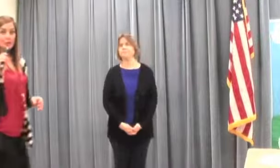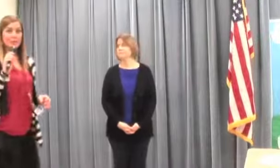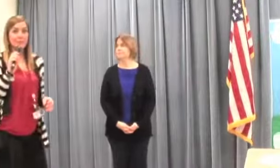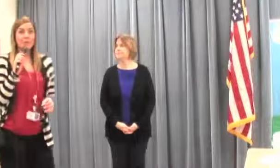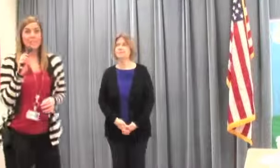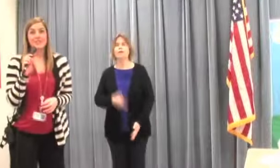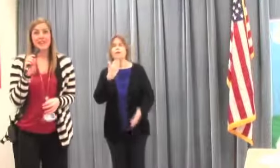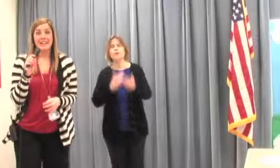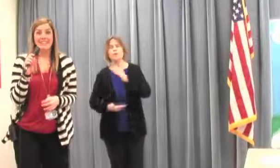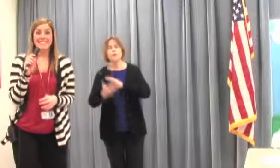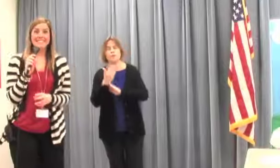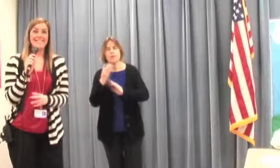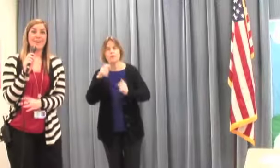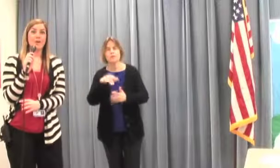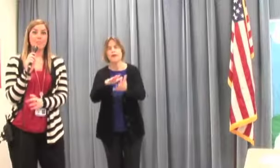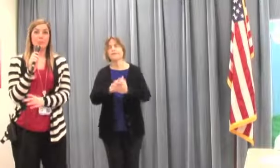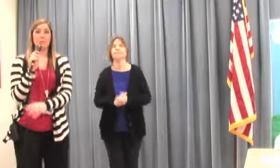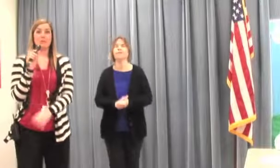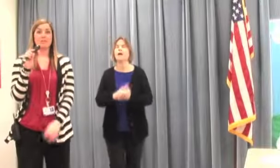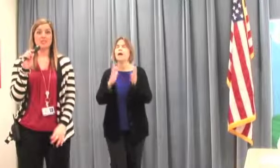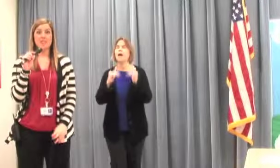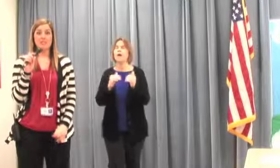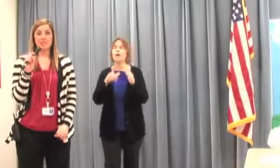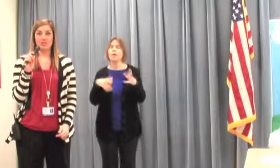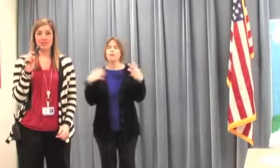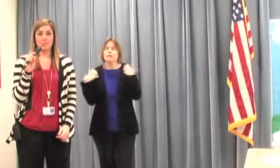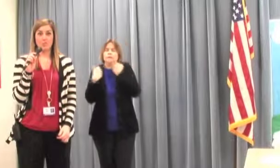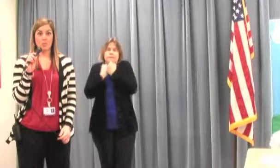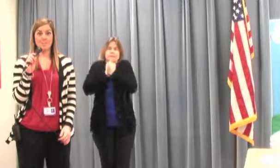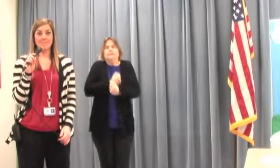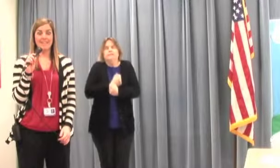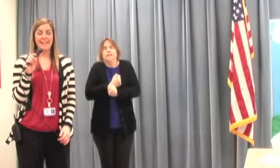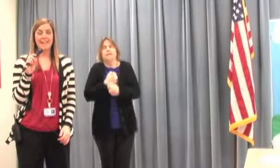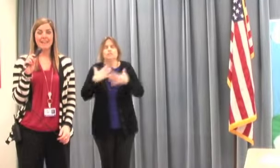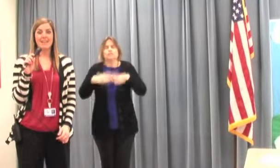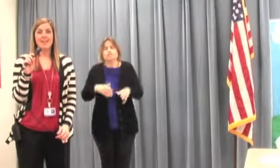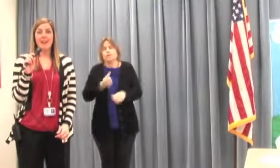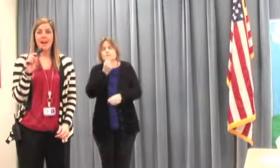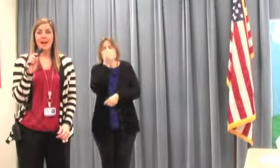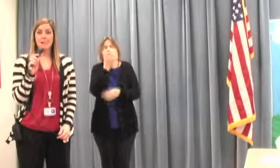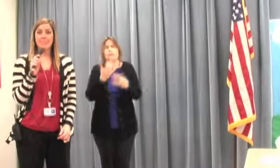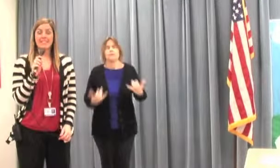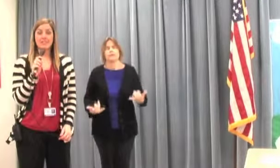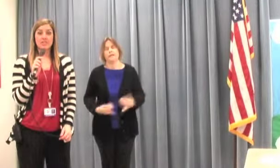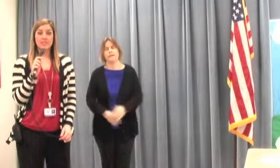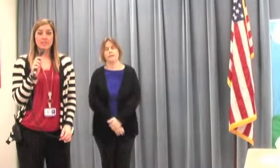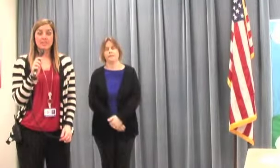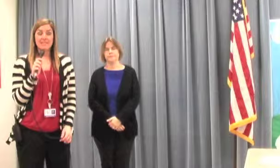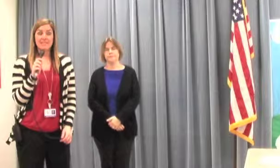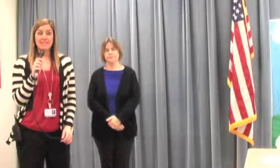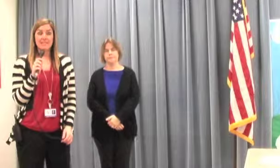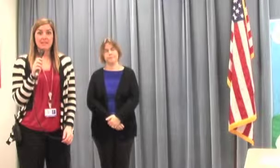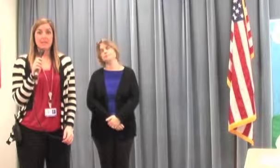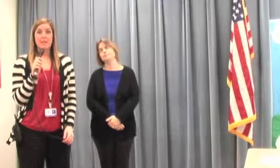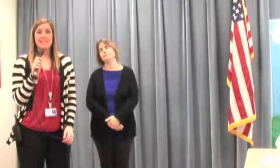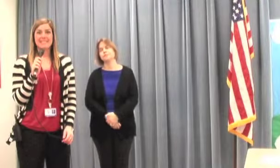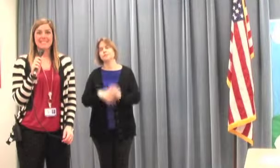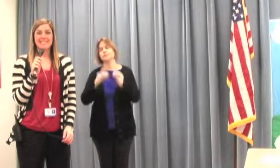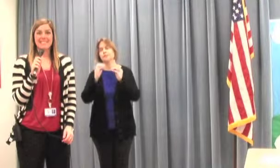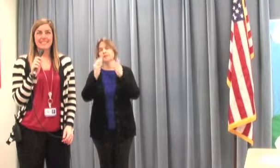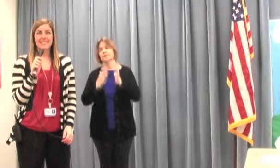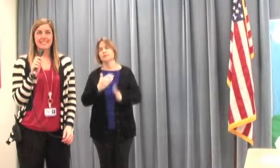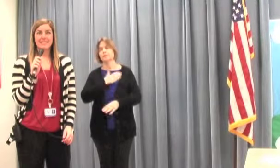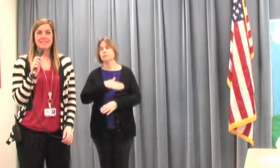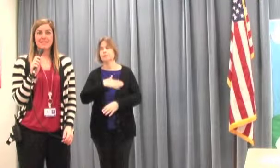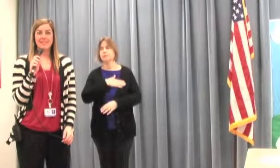Good morning Dragons. I hope you bundled up and dressed warm today. Teachers, please listen. Bus